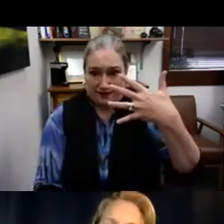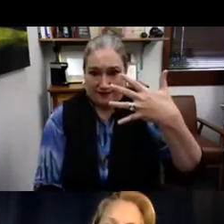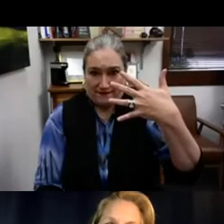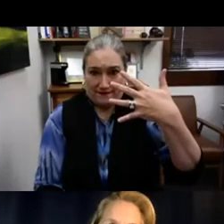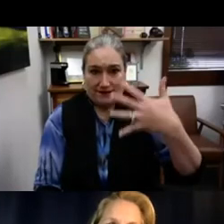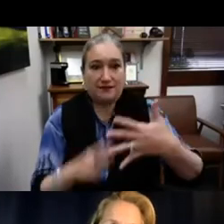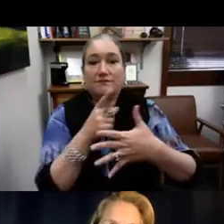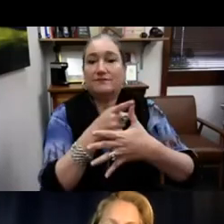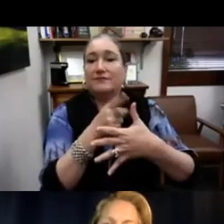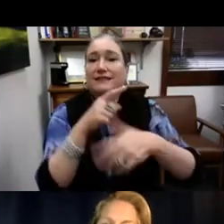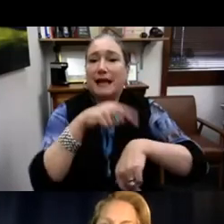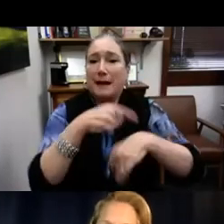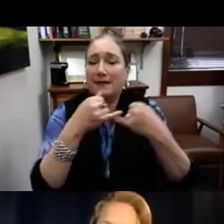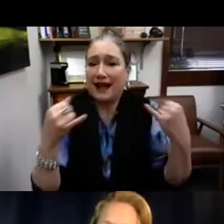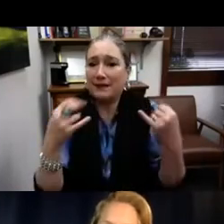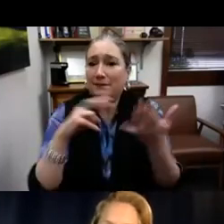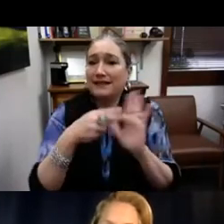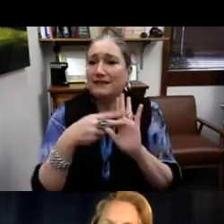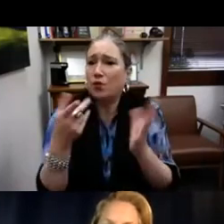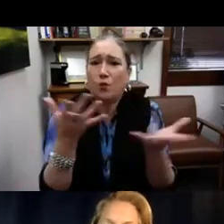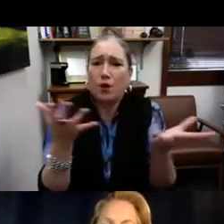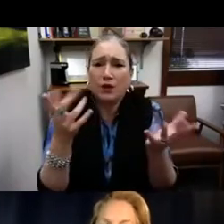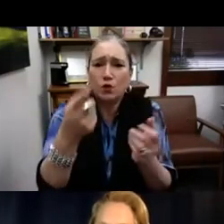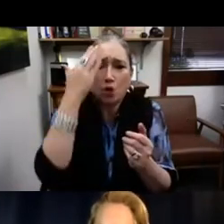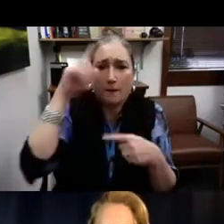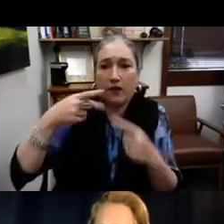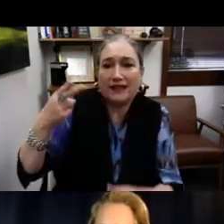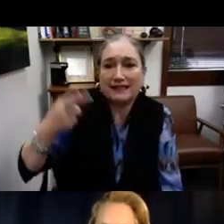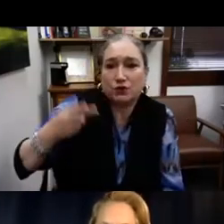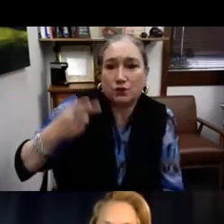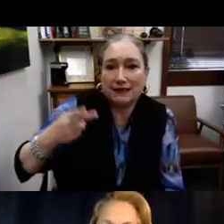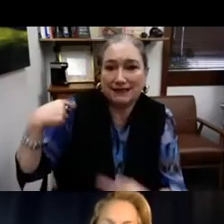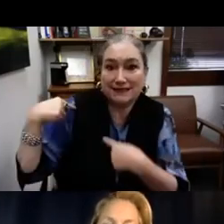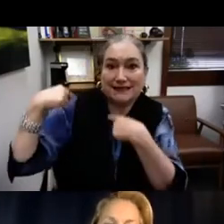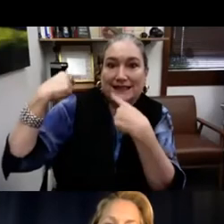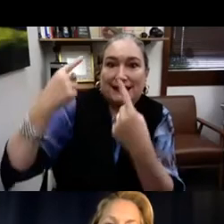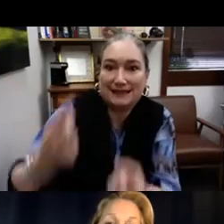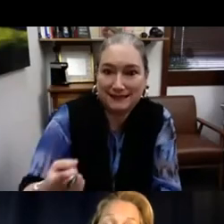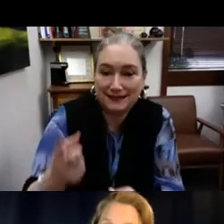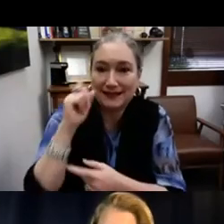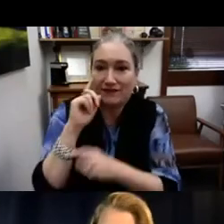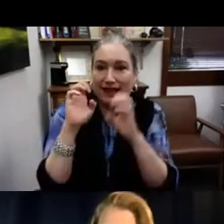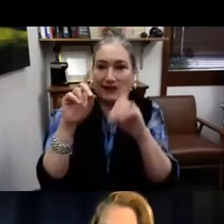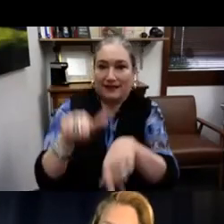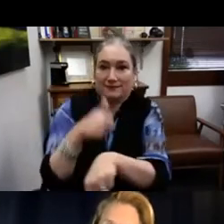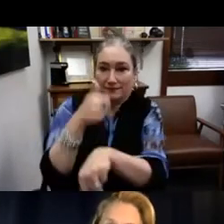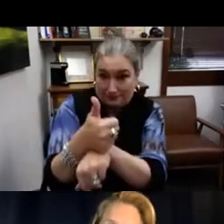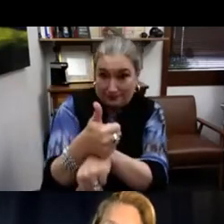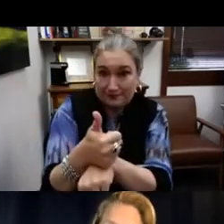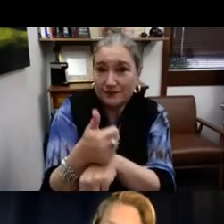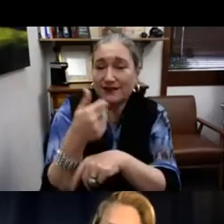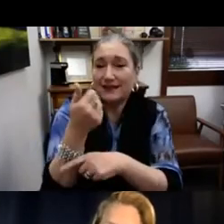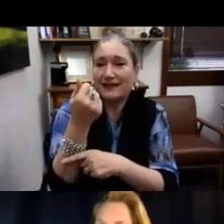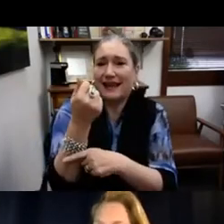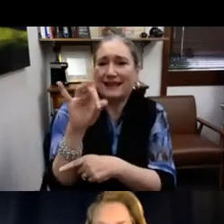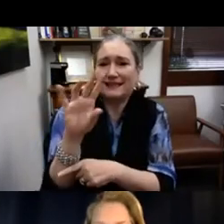So there were five different activities. There was the timelining. So what do we know about the history of